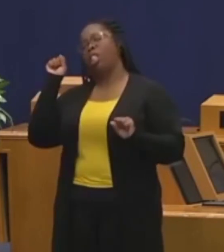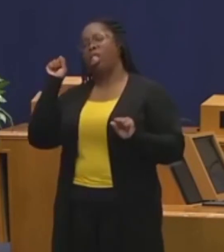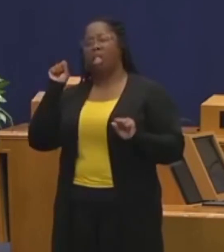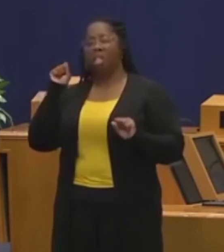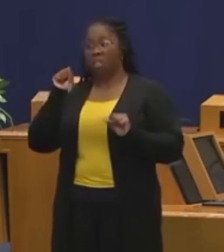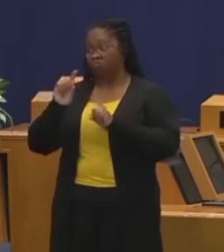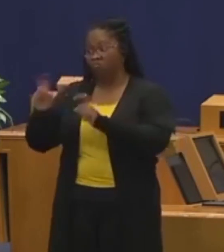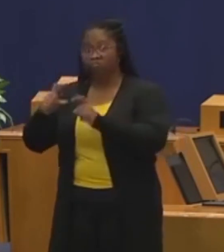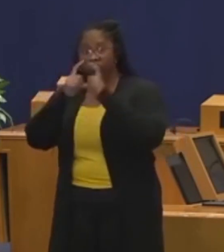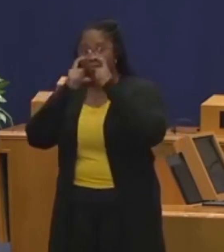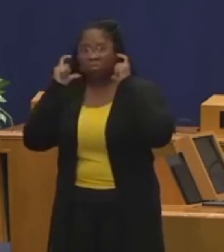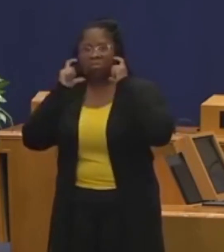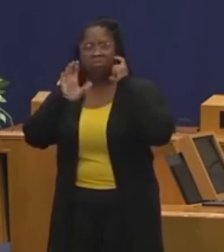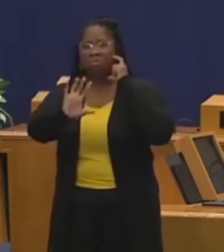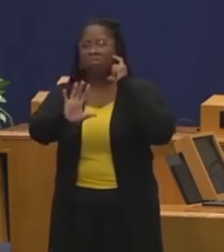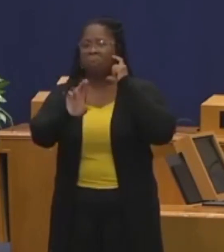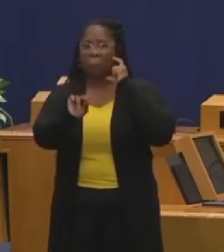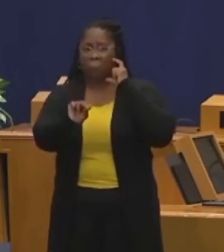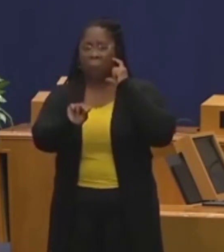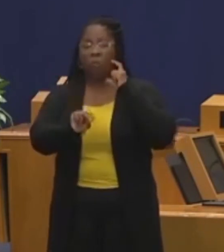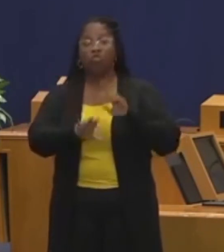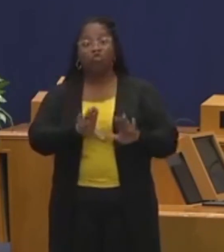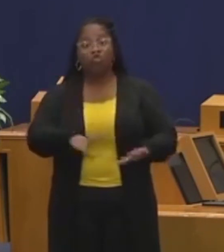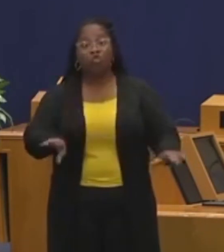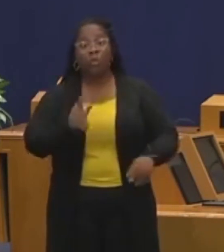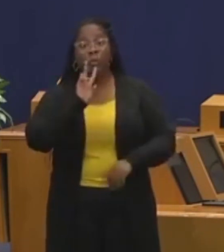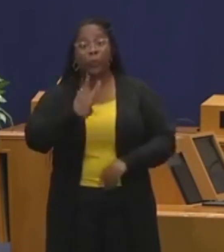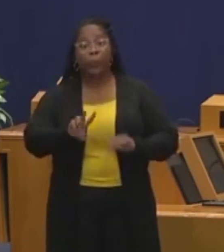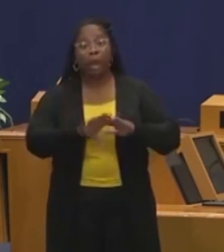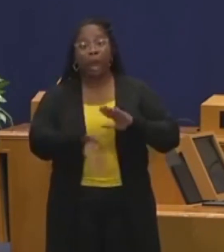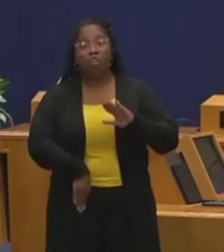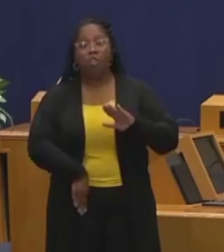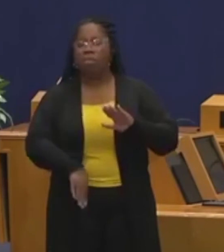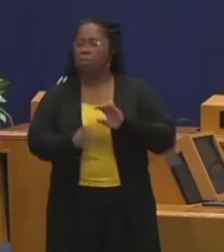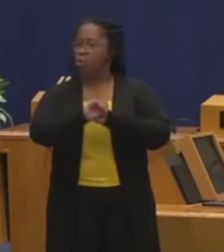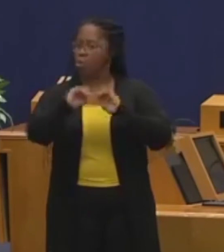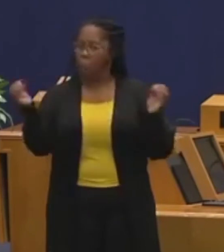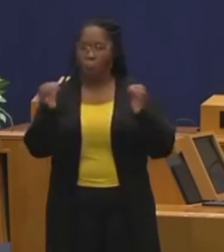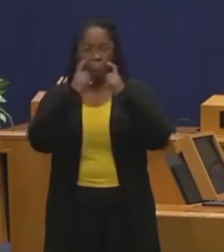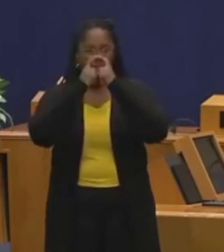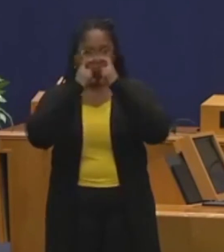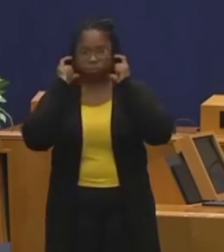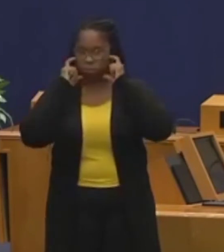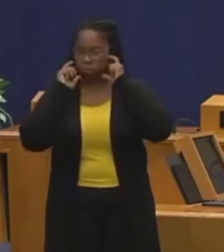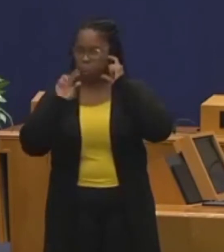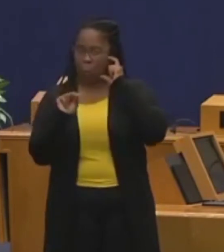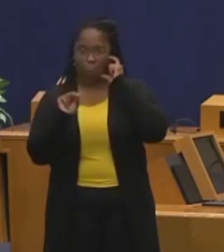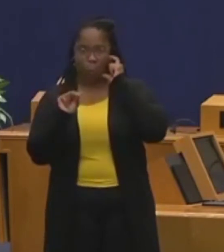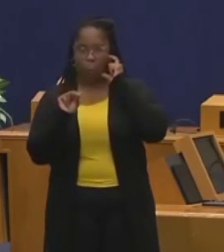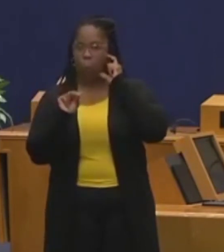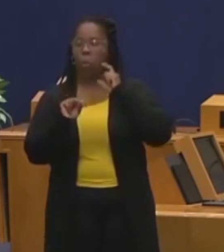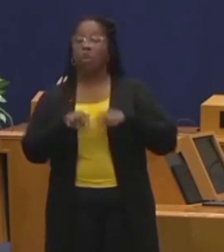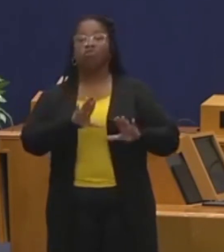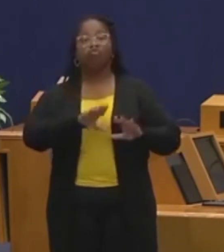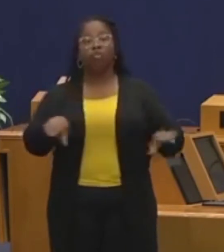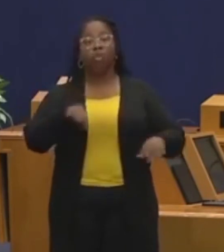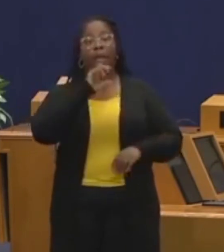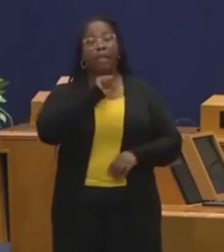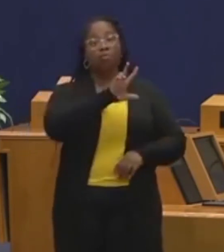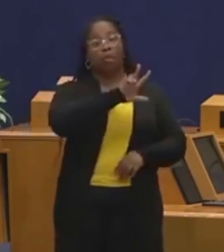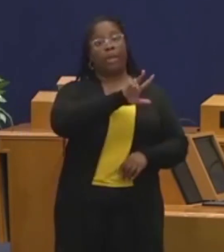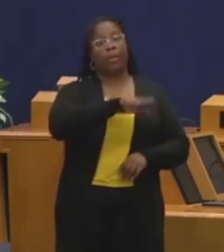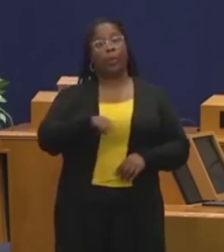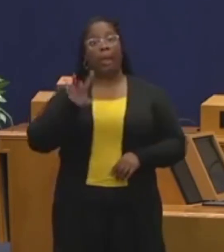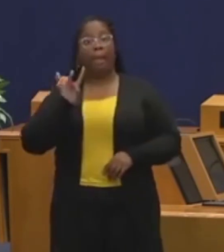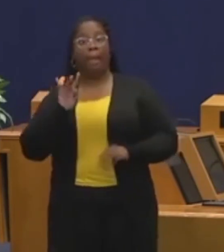covering. Children two and under should not wear cloth face coverings. And for children between the ages of three and eight,